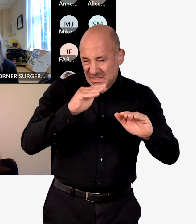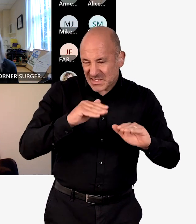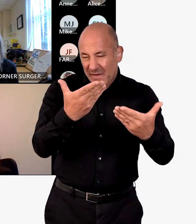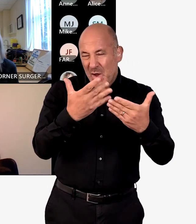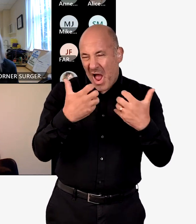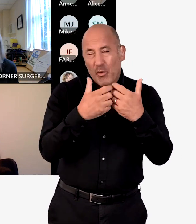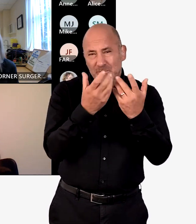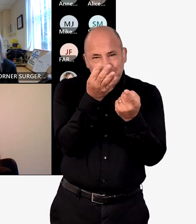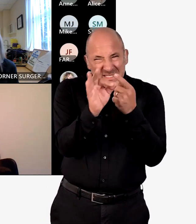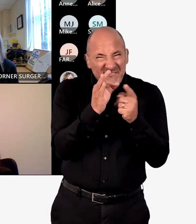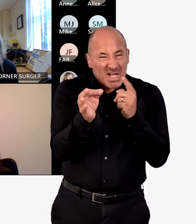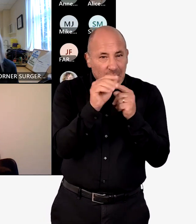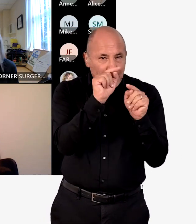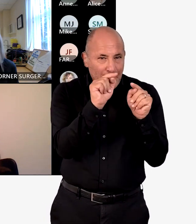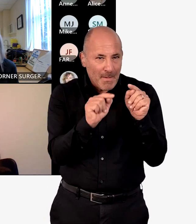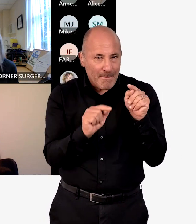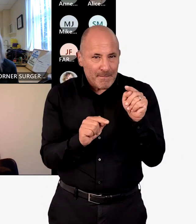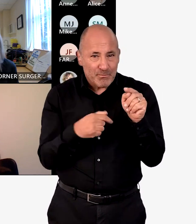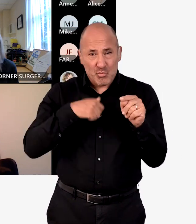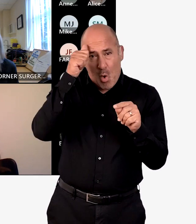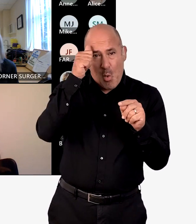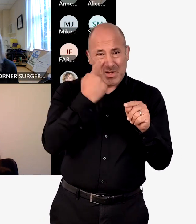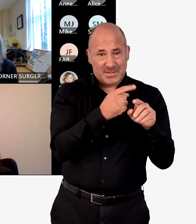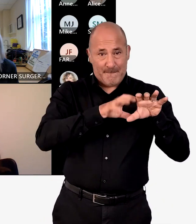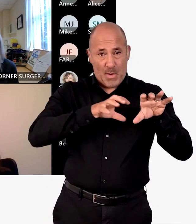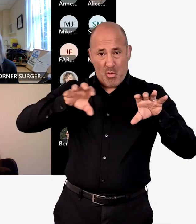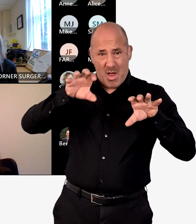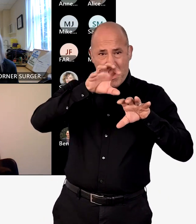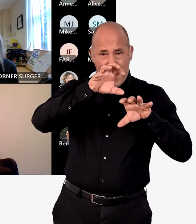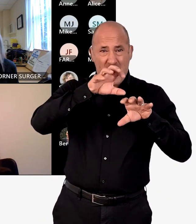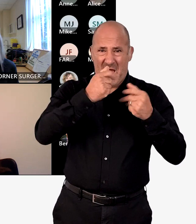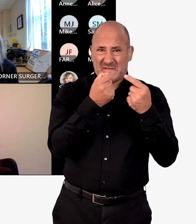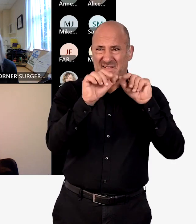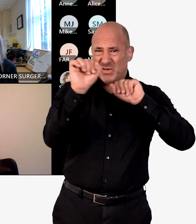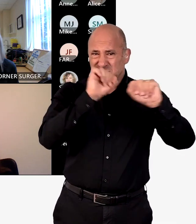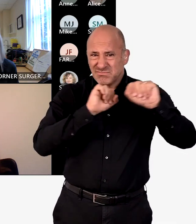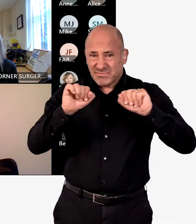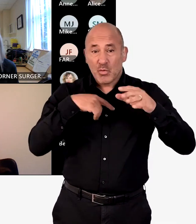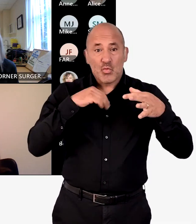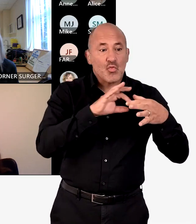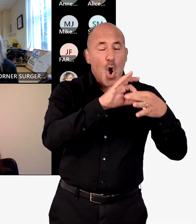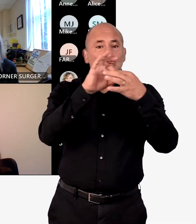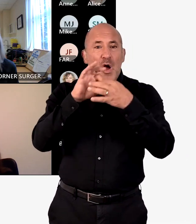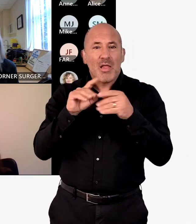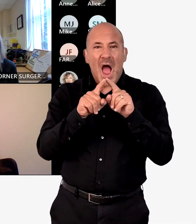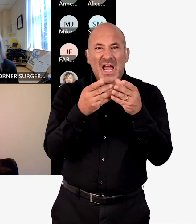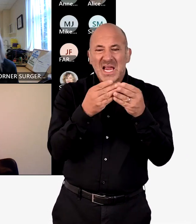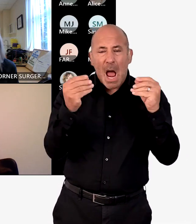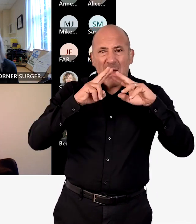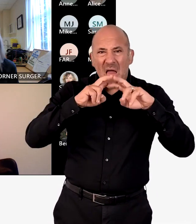place will be the key to successful delivery. And we know that even within each borough, there can be significant differences. And working together on things like gap analysis